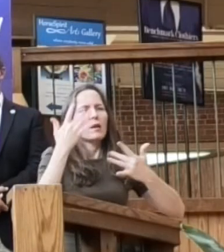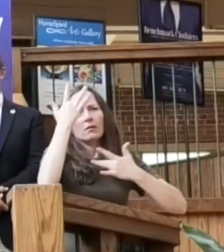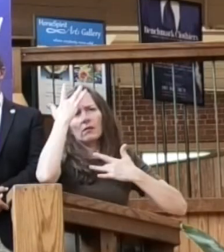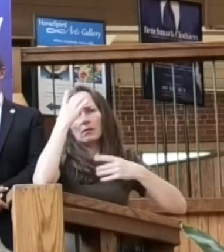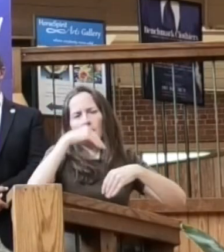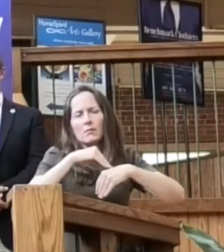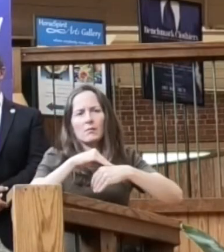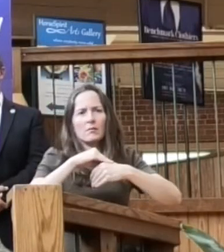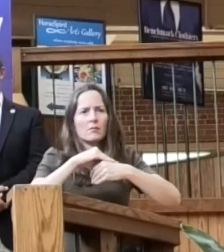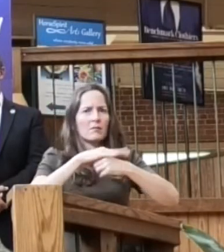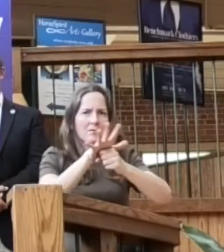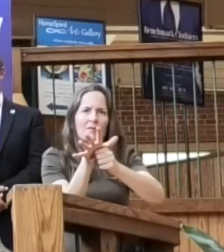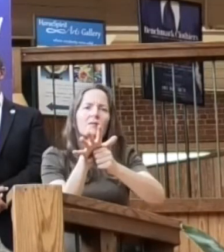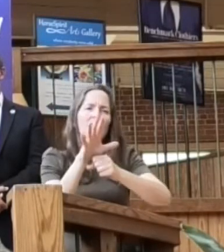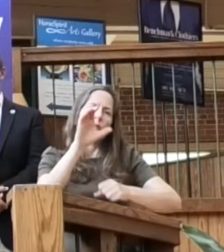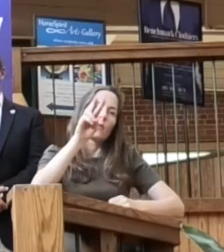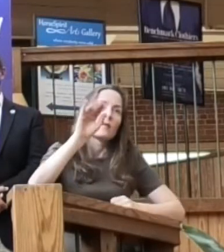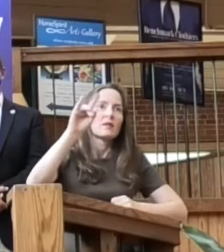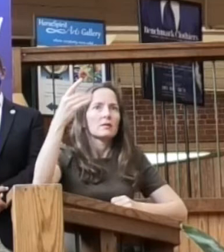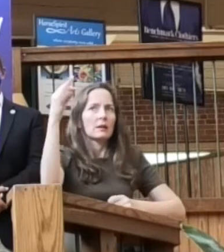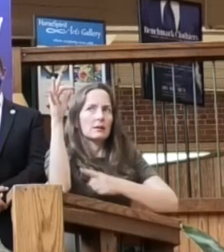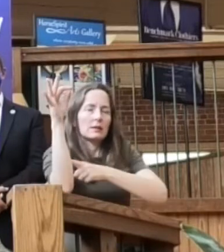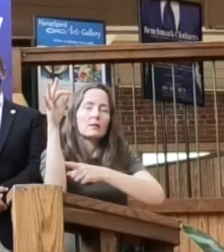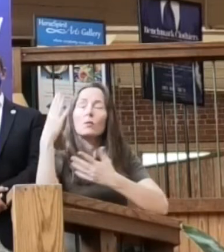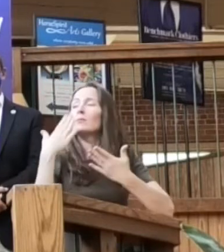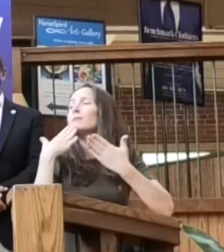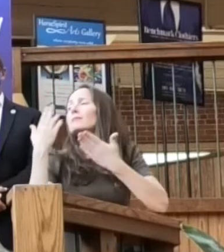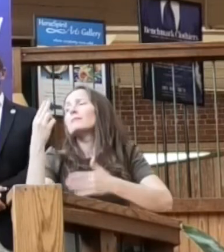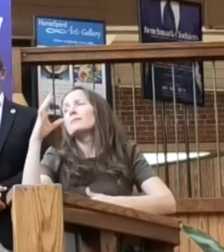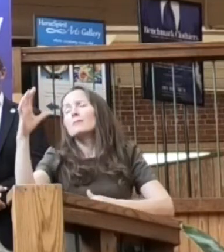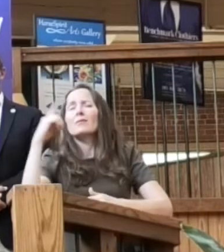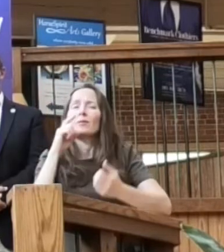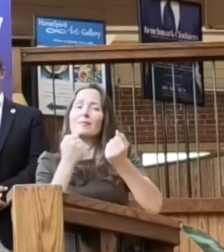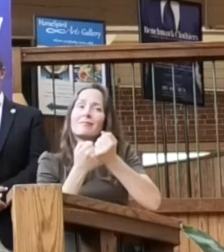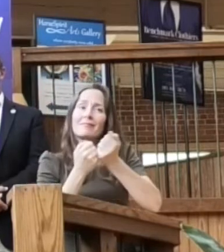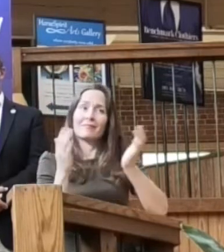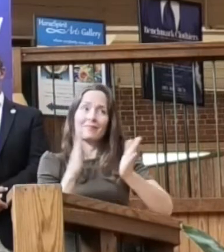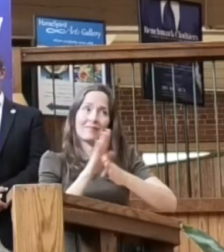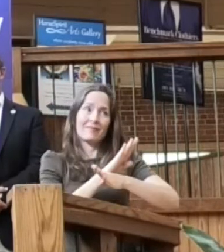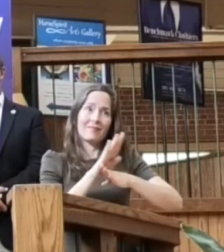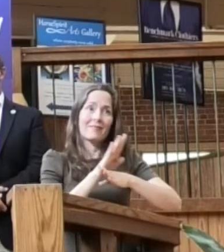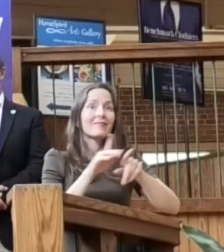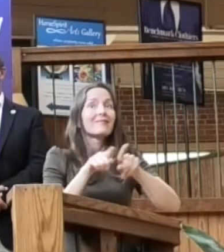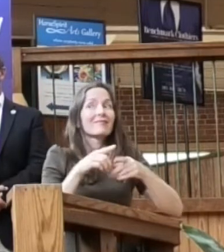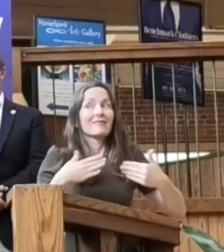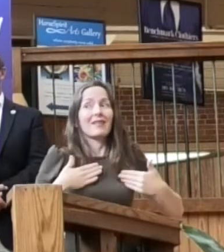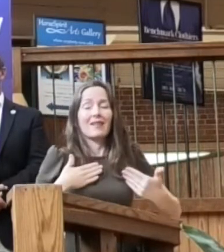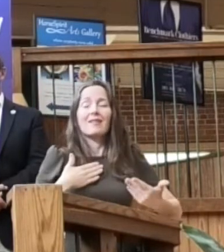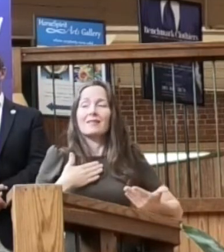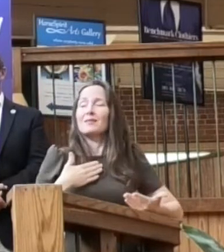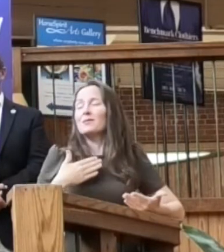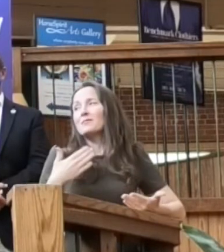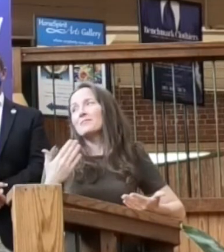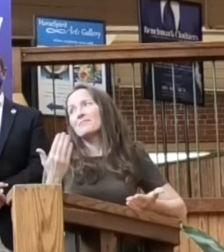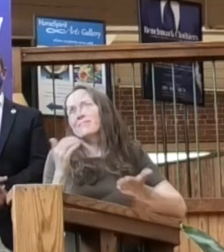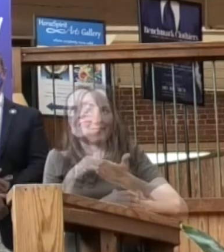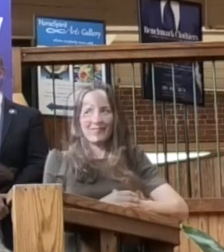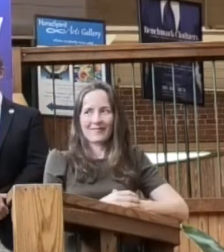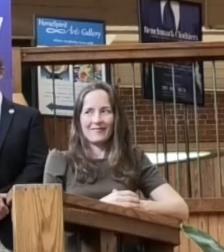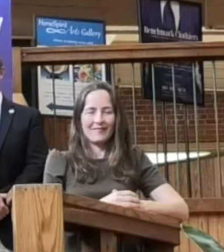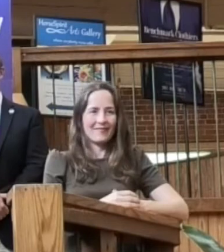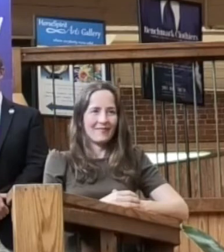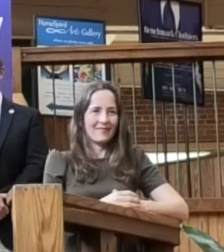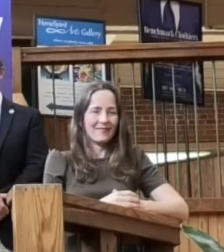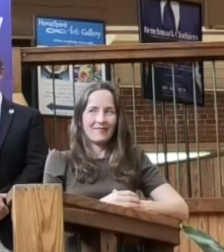thankful. Thank you Howard County for supporting small businesses like Concessional Scent. Again, thank you. We are truly appreciated.